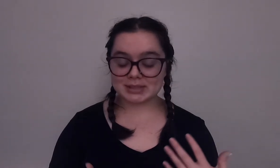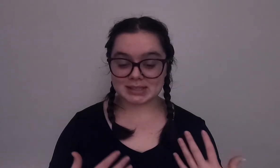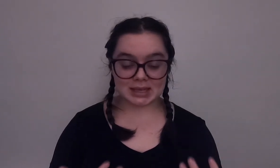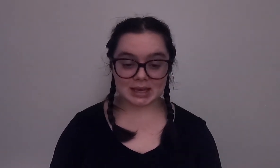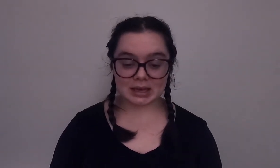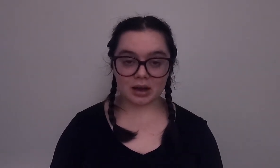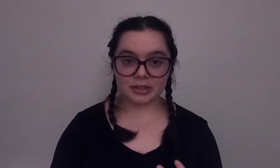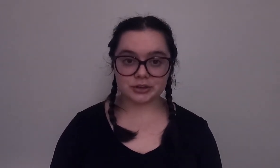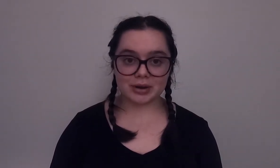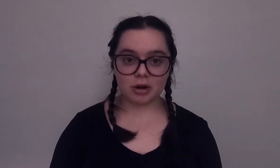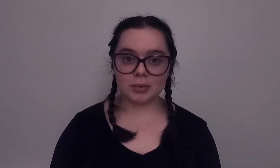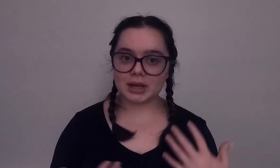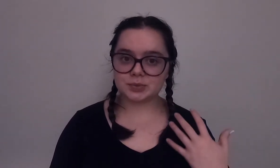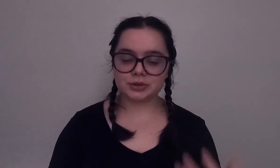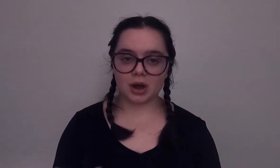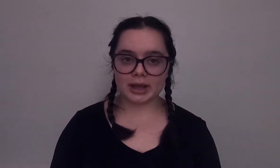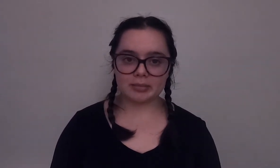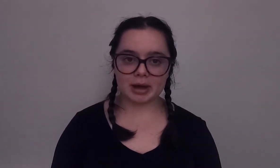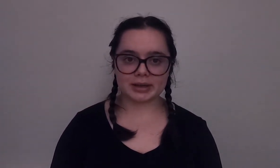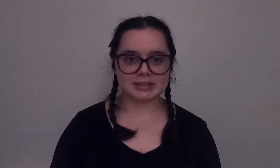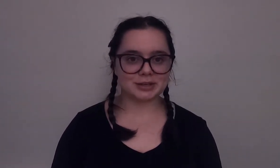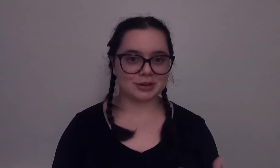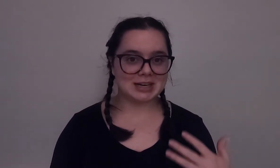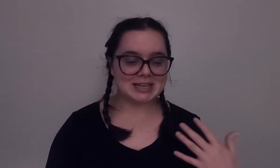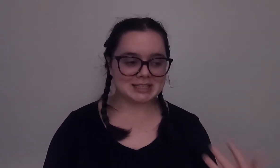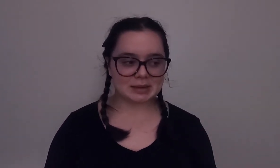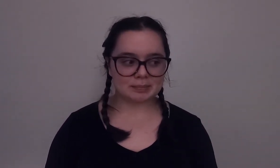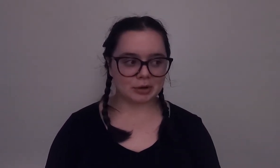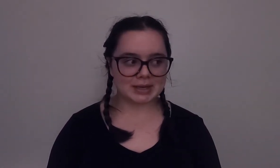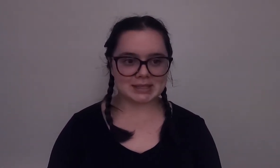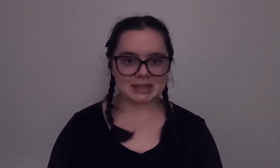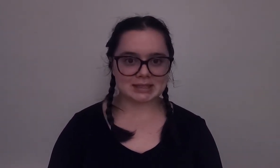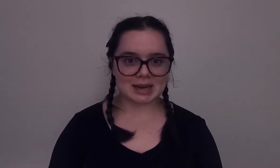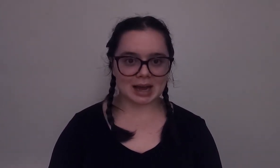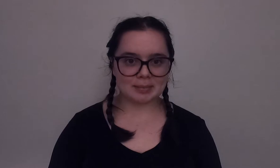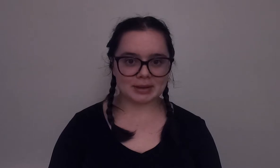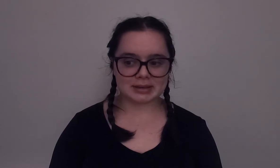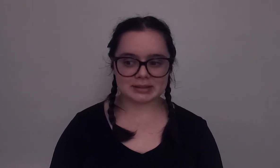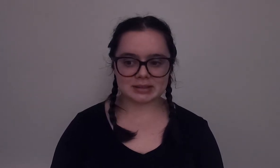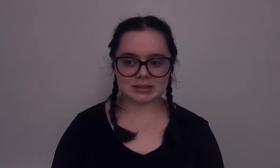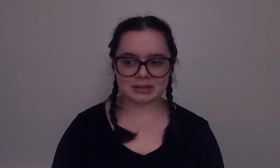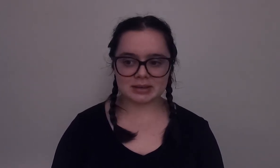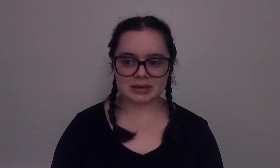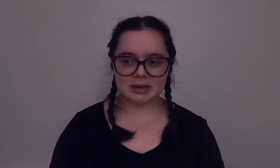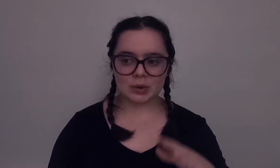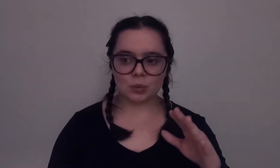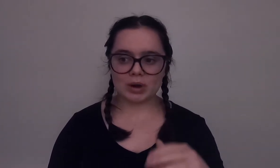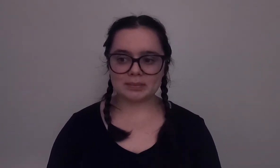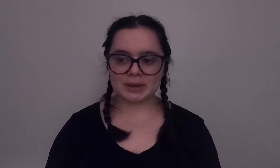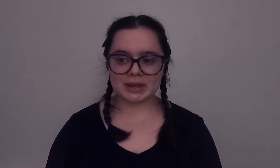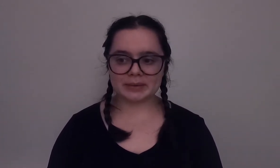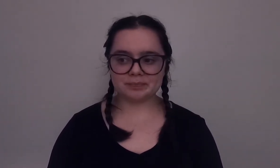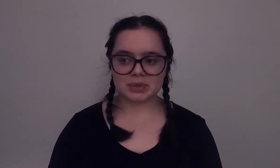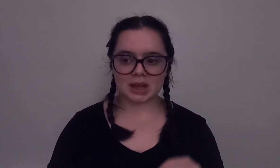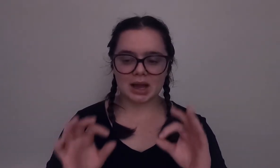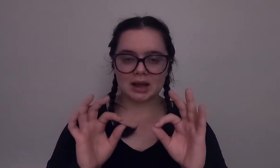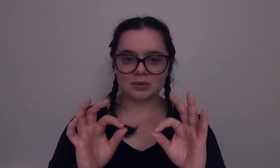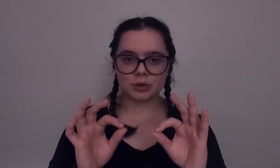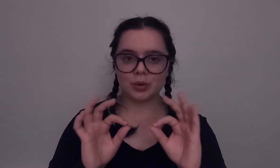was thinking on the drive home and as we were talking about it because there were some crazy things that happened one being you